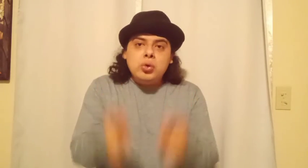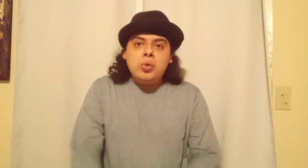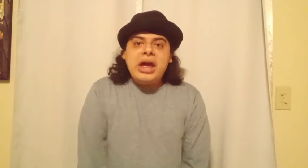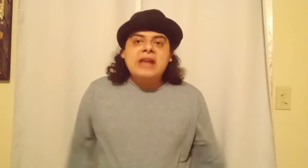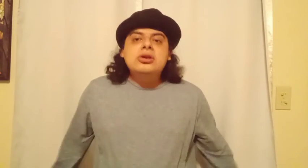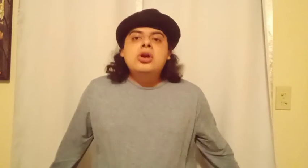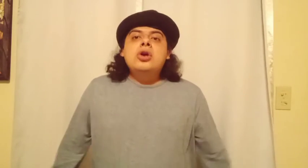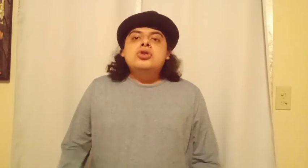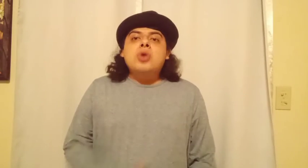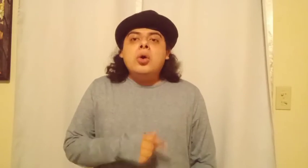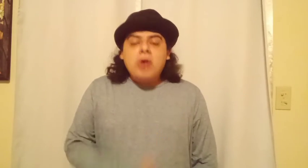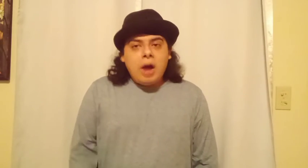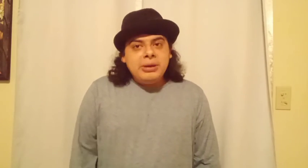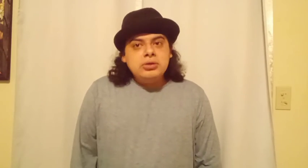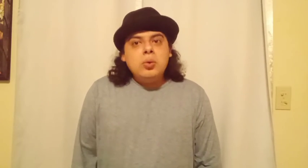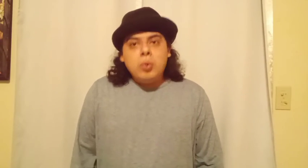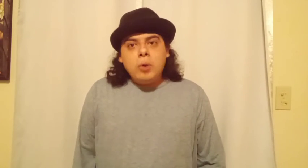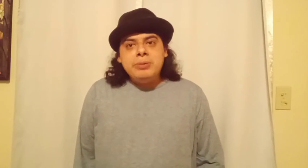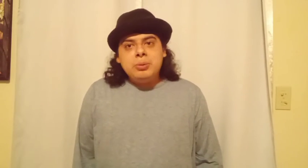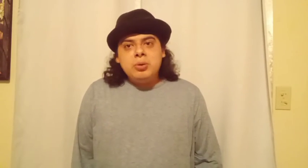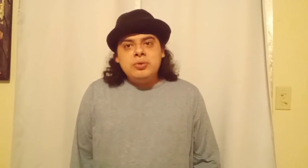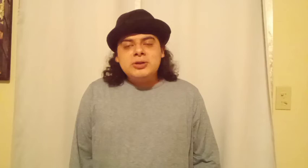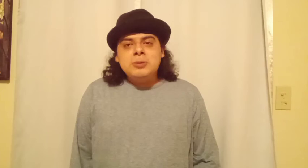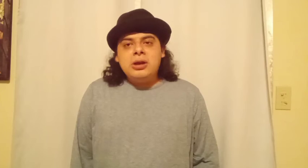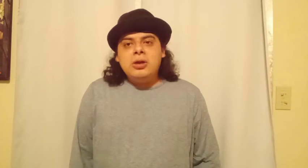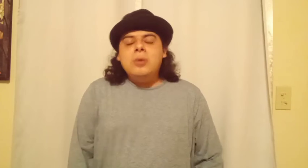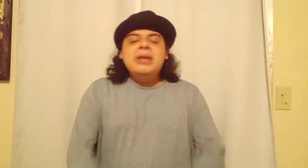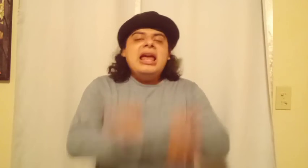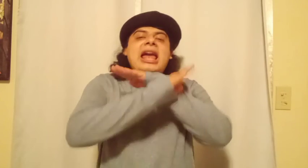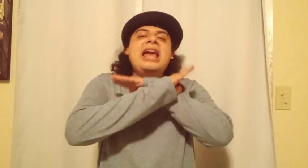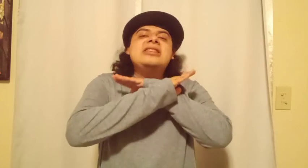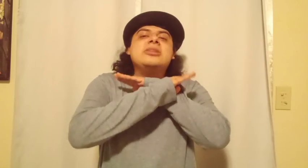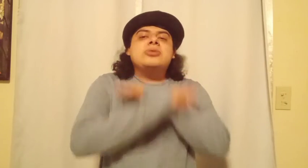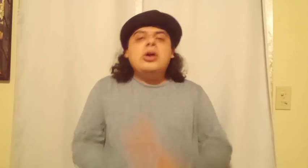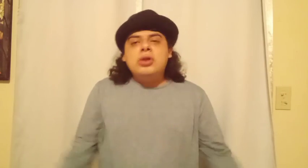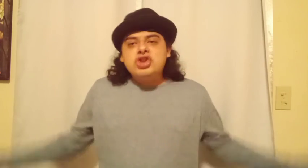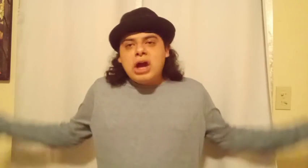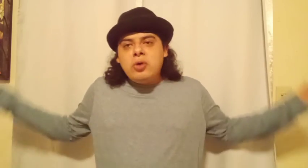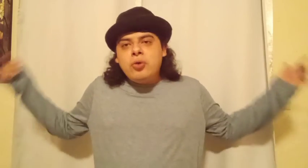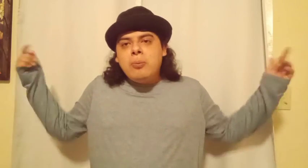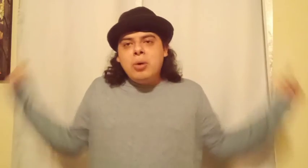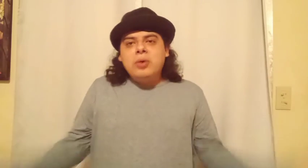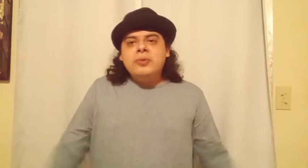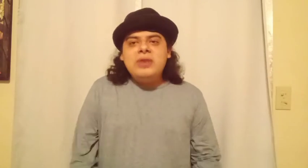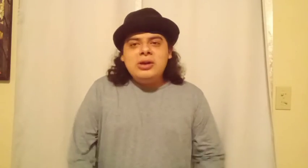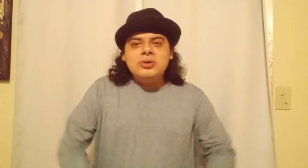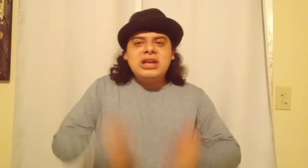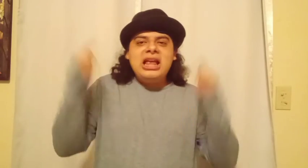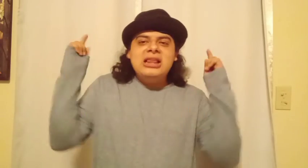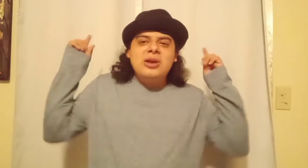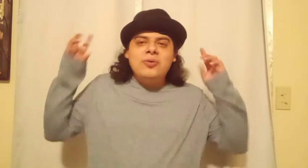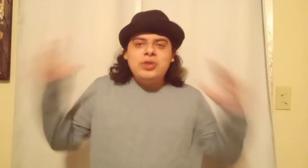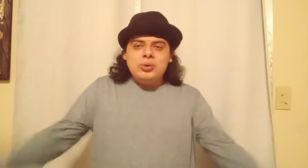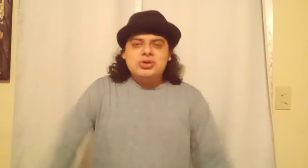do that, your comment will be removed from this video. And subscribe to the channel for more videos in the future.